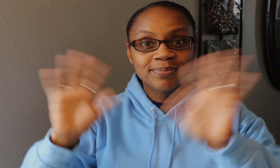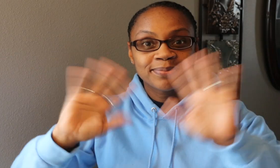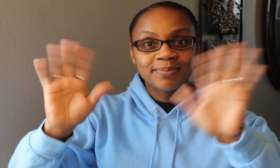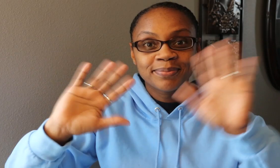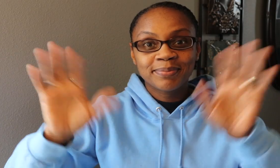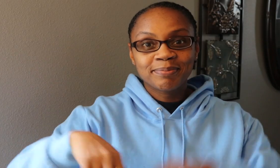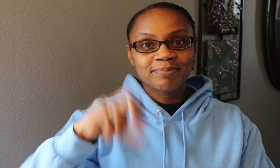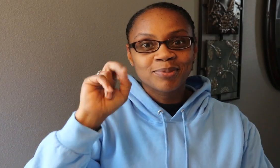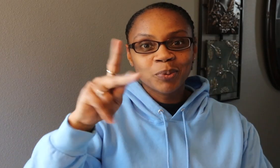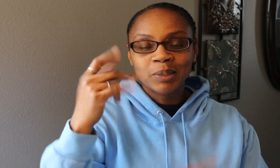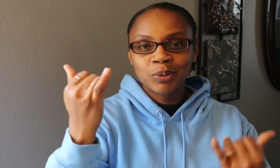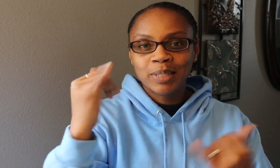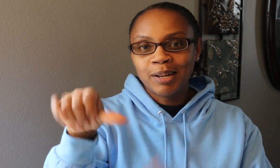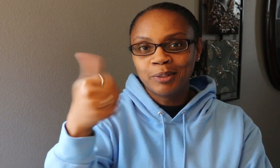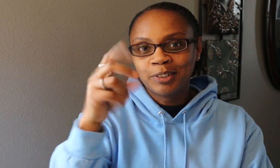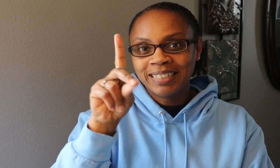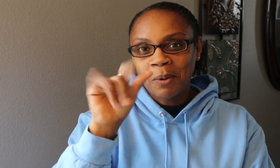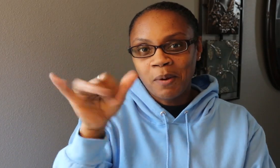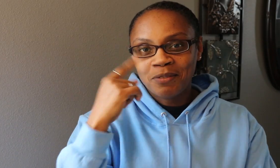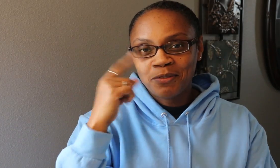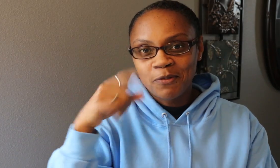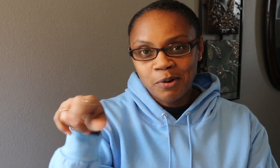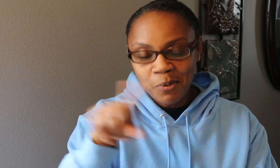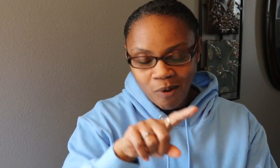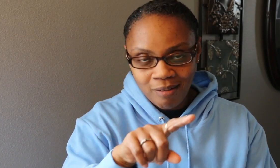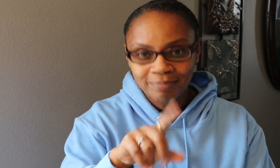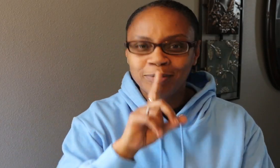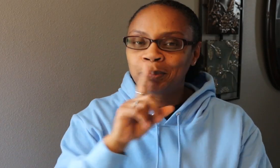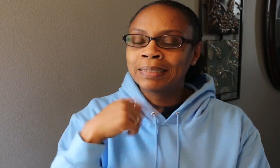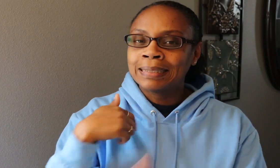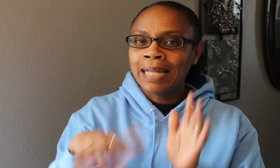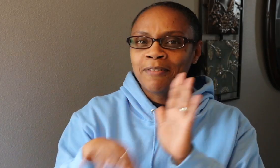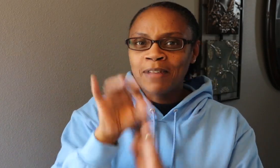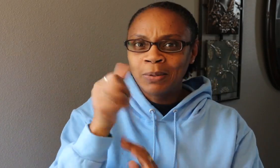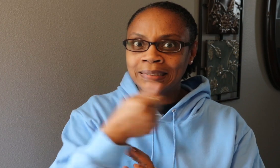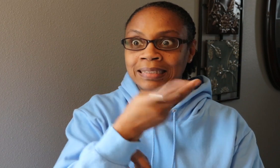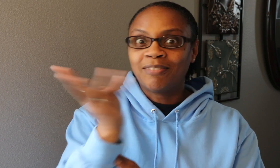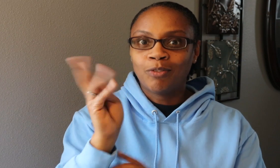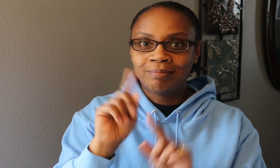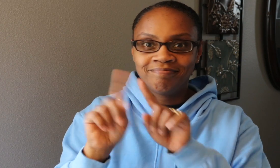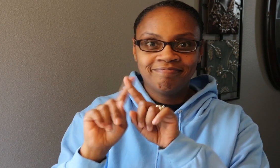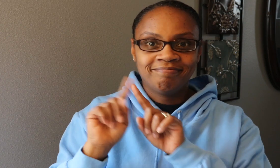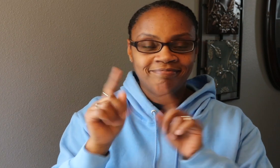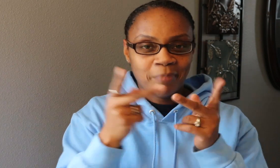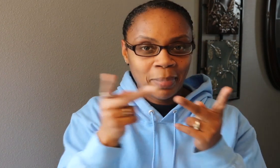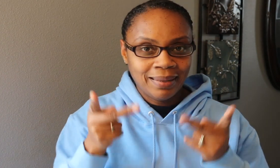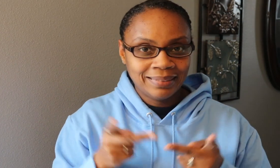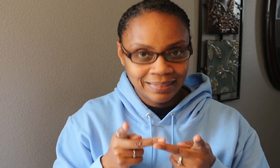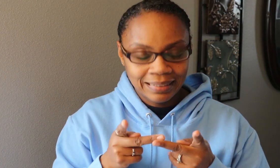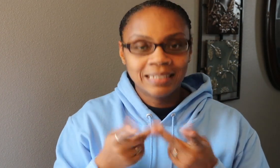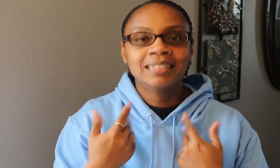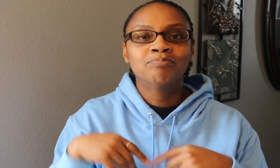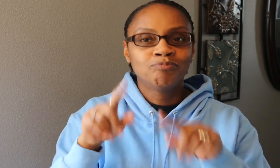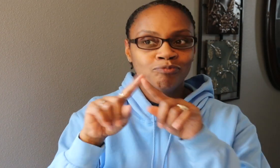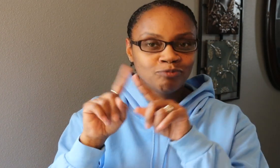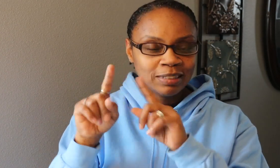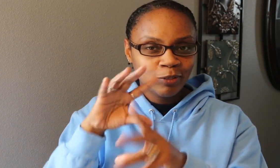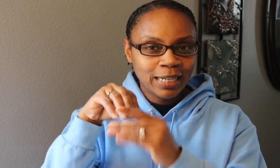Hey there! Alrighty, so I have another DIY for you guys and this is actually one that I saw in lots of different